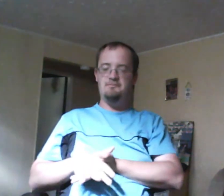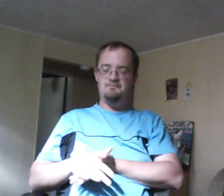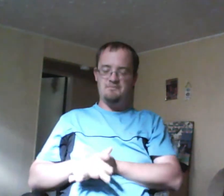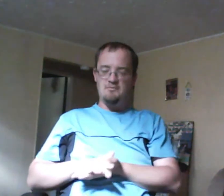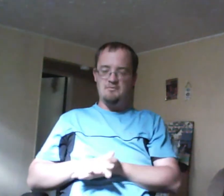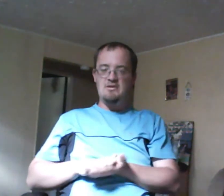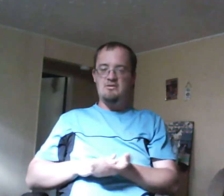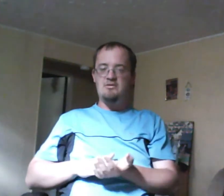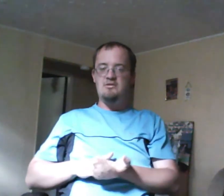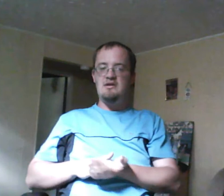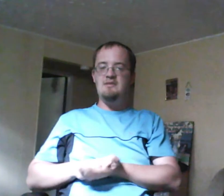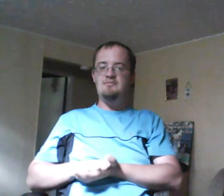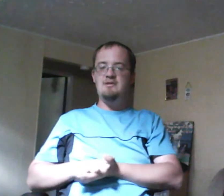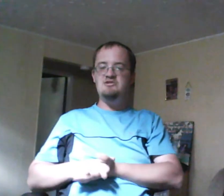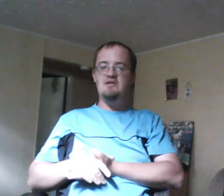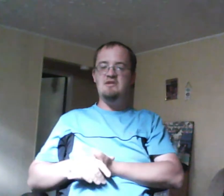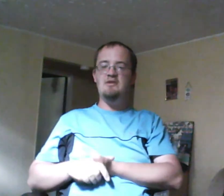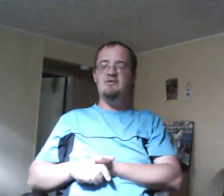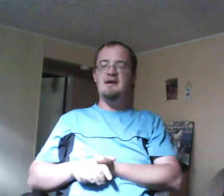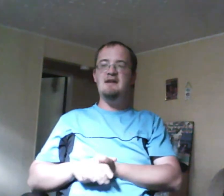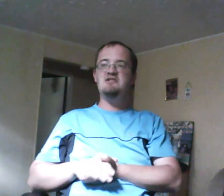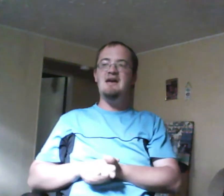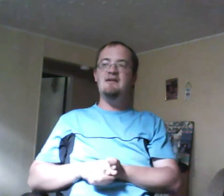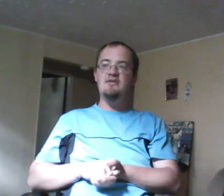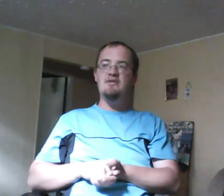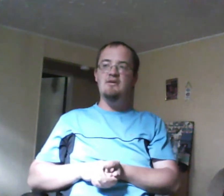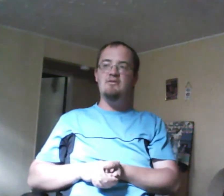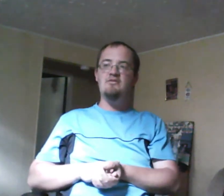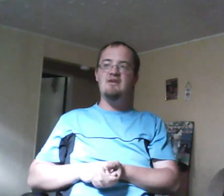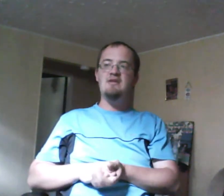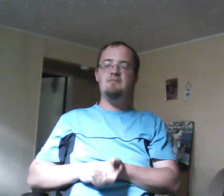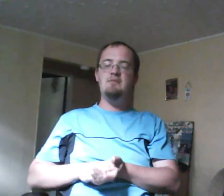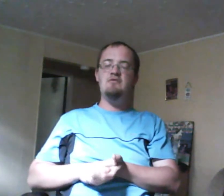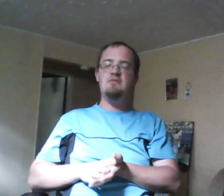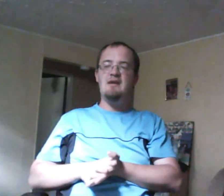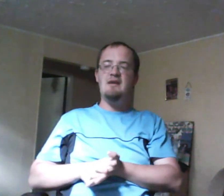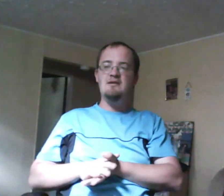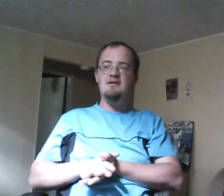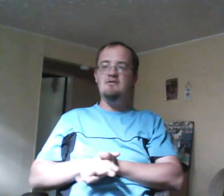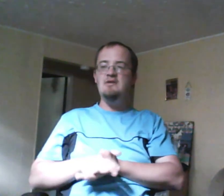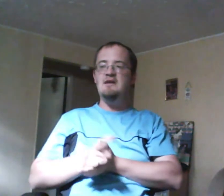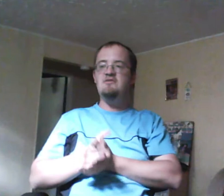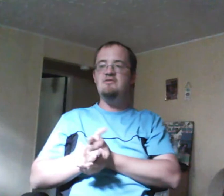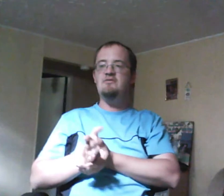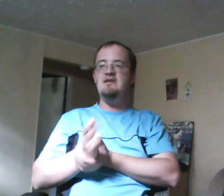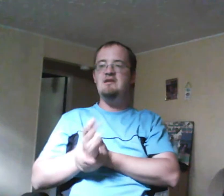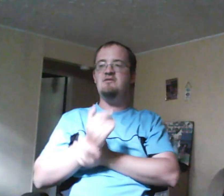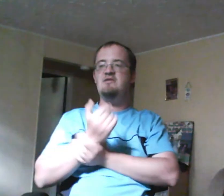by their sexy pictures, and they're underage, and also the fact that people from Degrassi, including Hunter and Frankie's sisters,